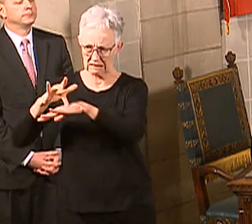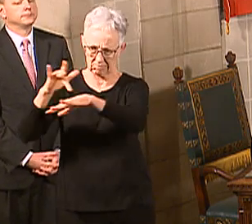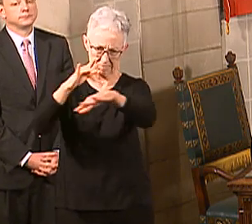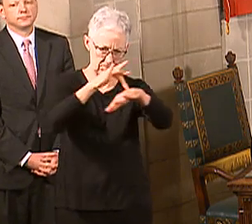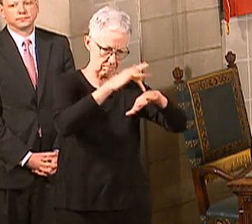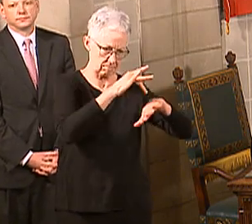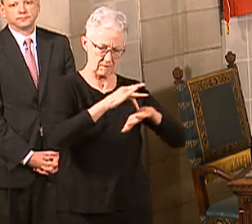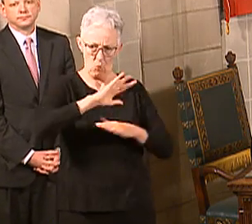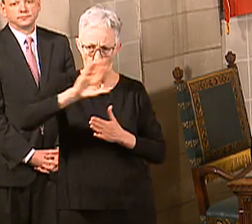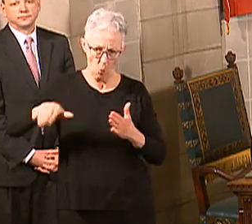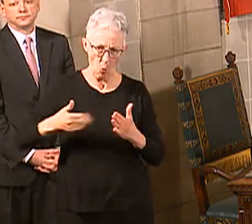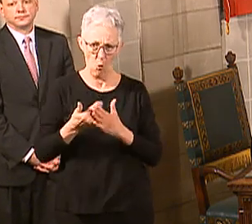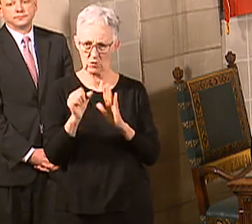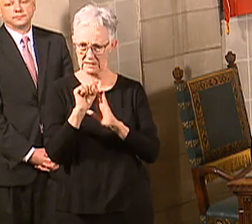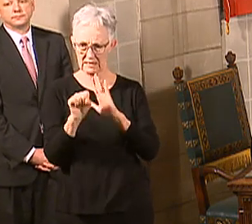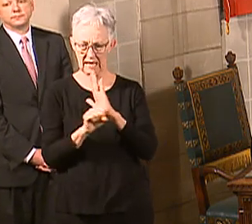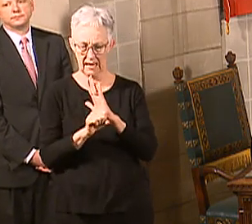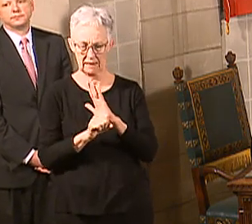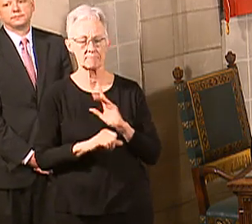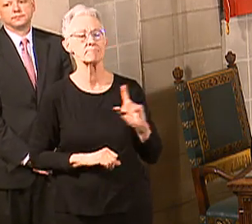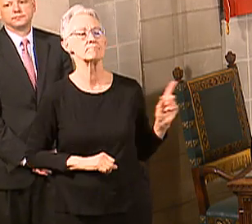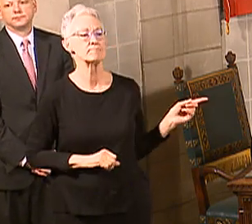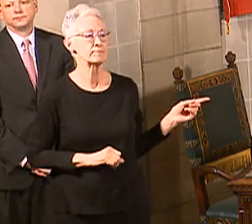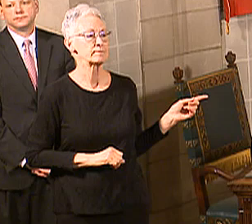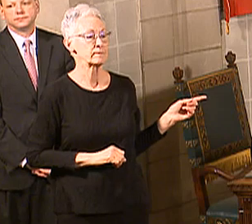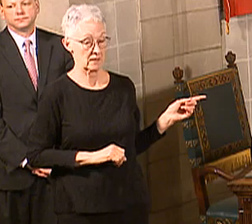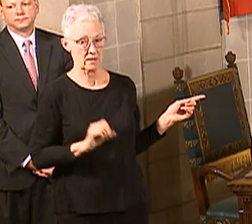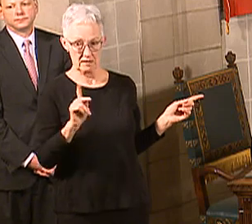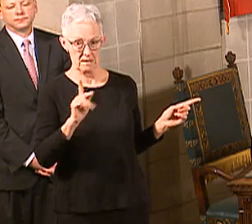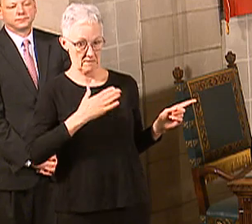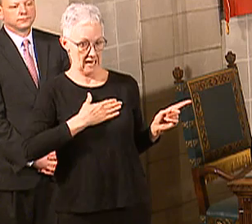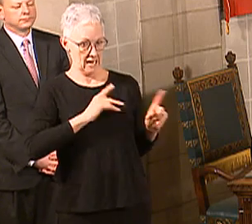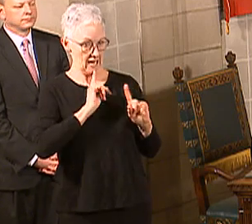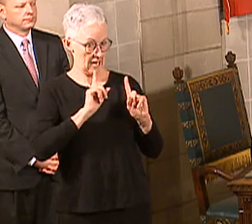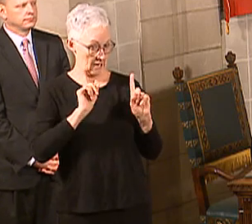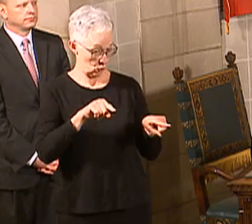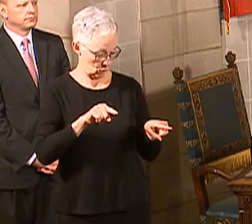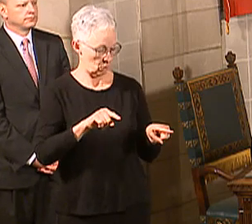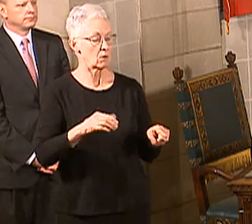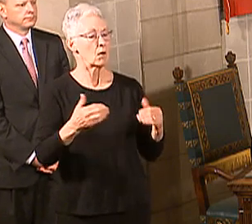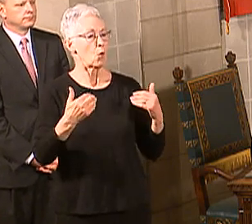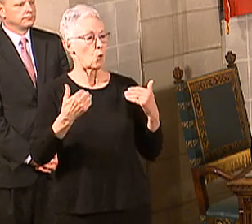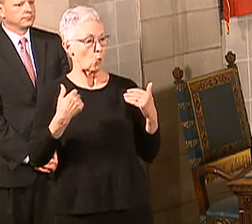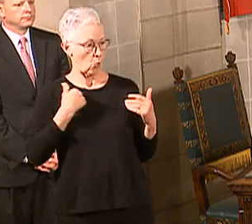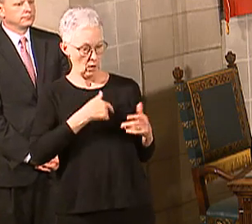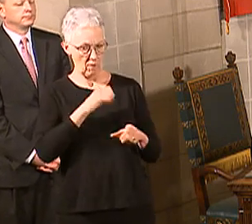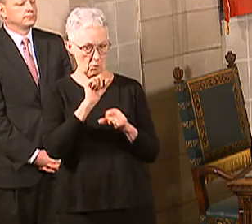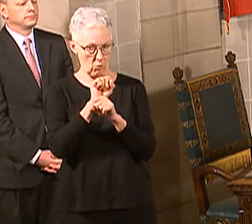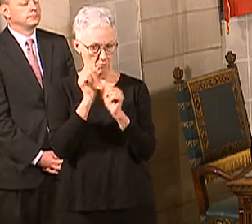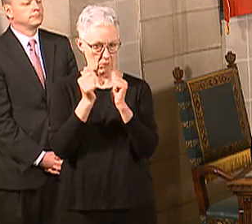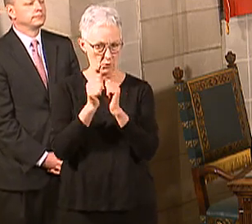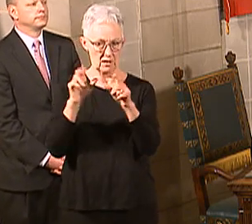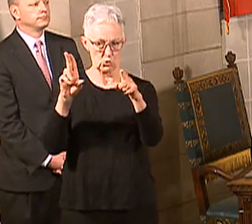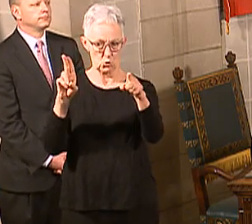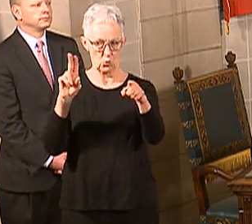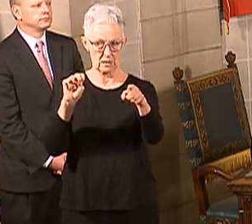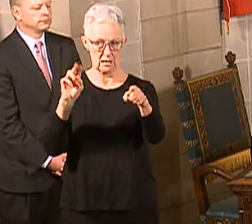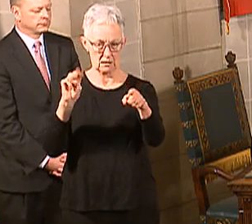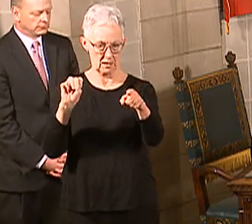got a plan that we've put together beginning of this month with the experts at UNMC who are world-recognized experts in infectious diseases.